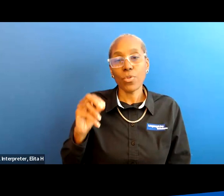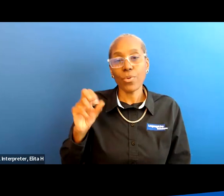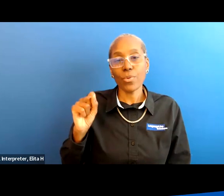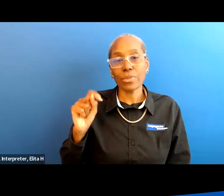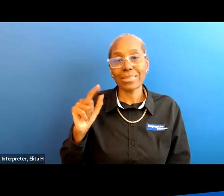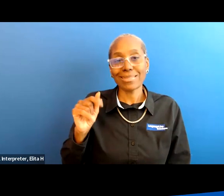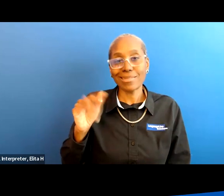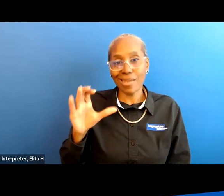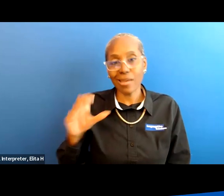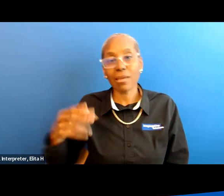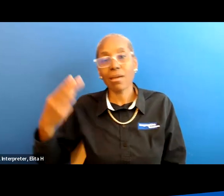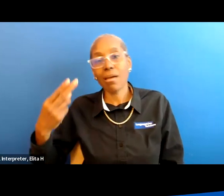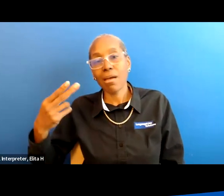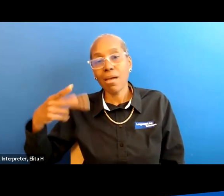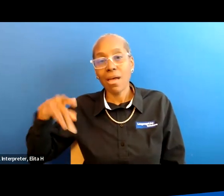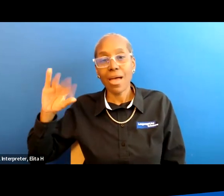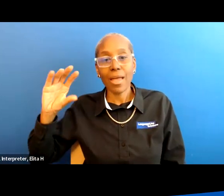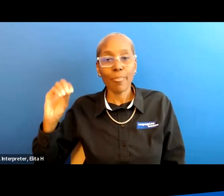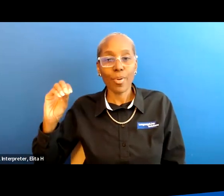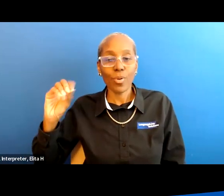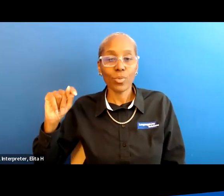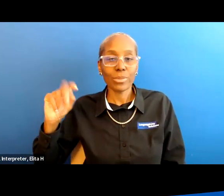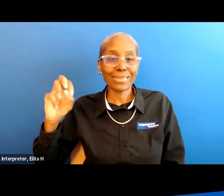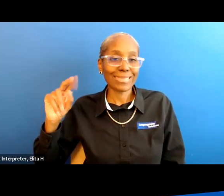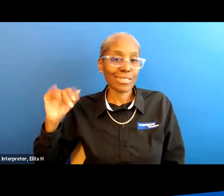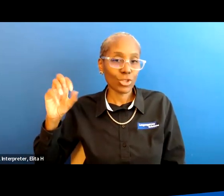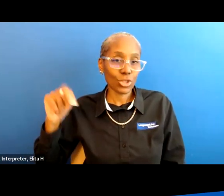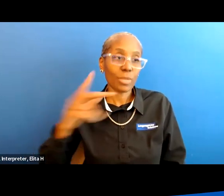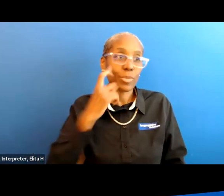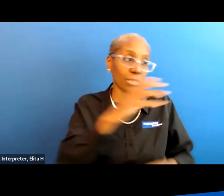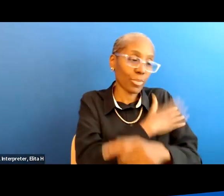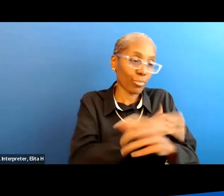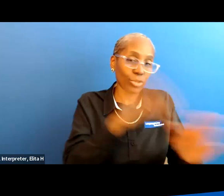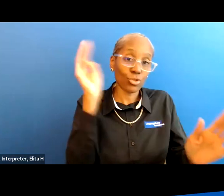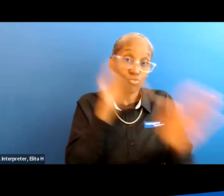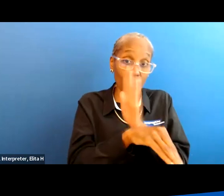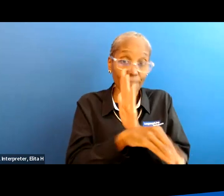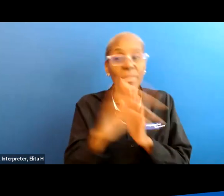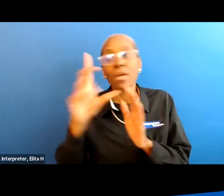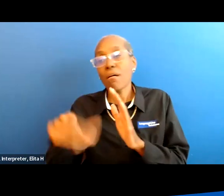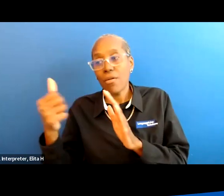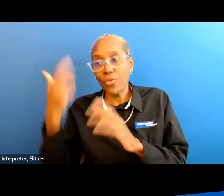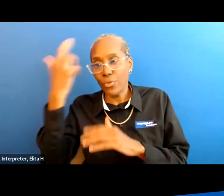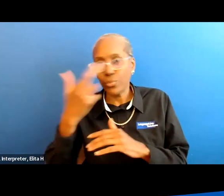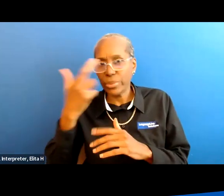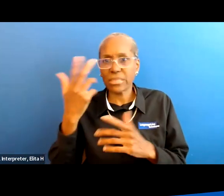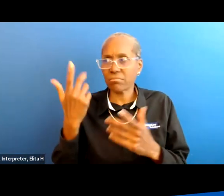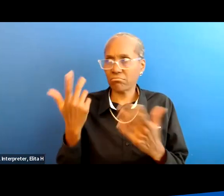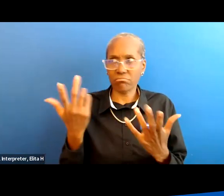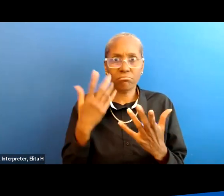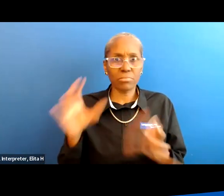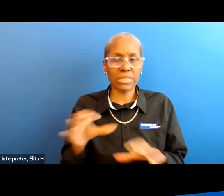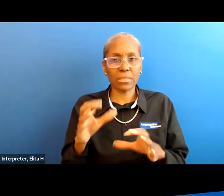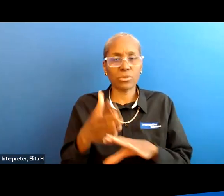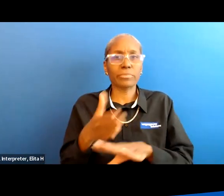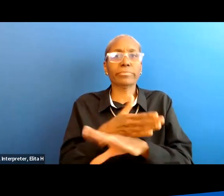what's happening in with this pressure drop and is there uh some other kind of thing that can be done to help with